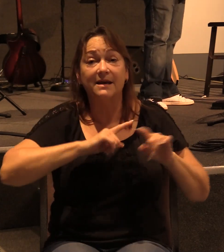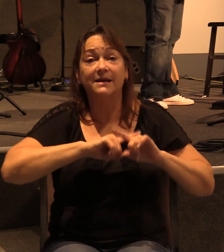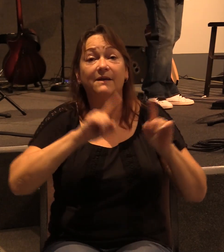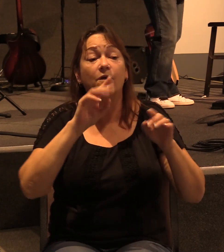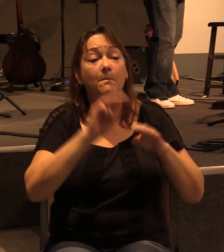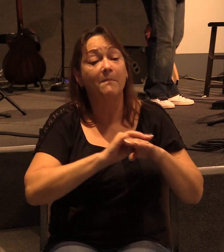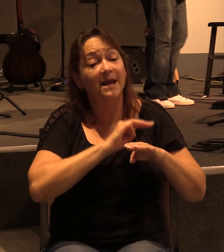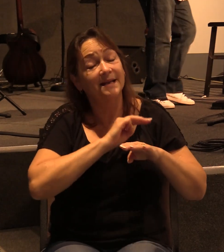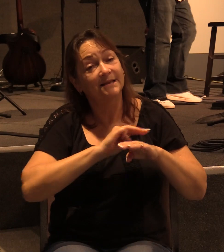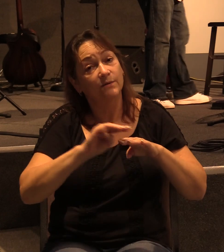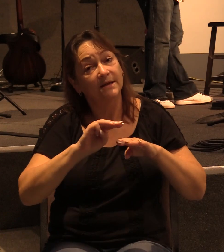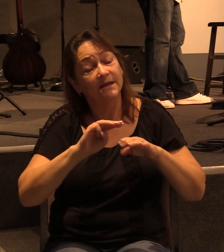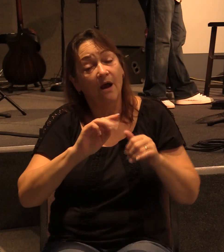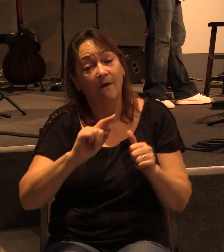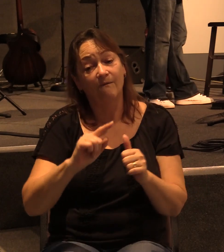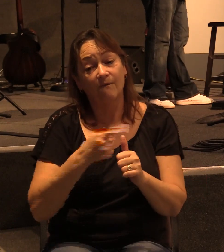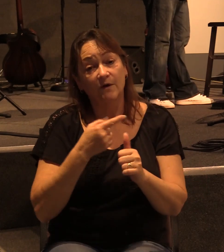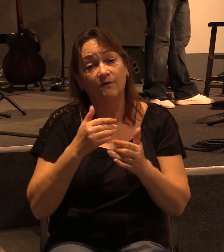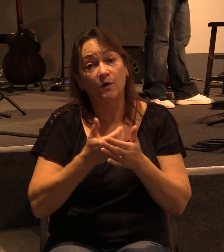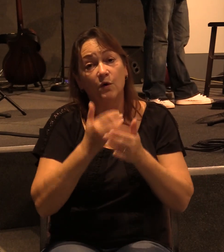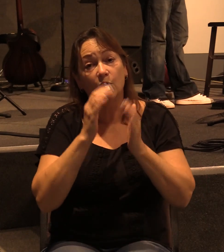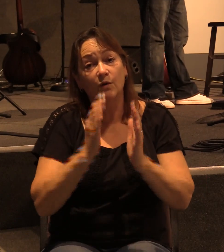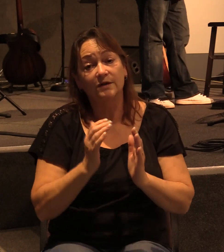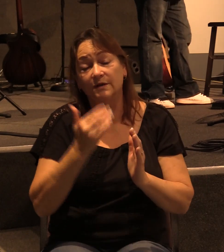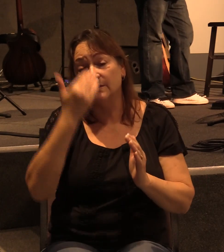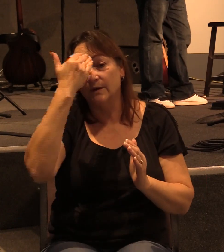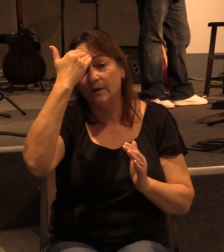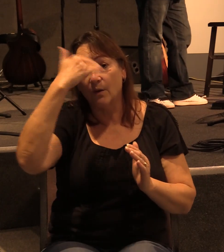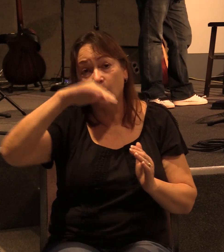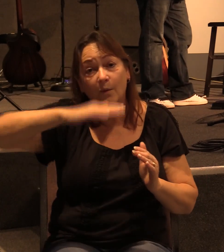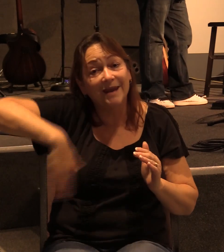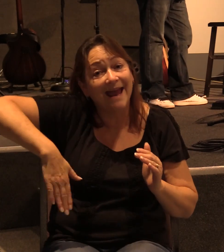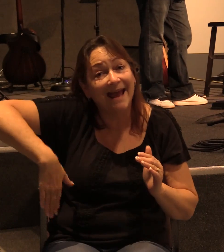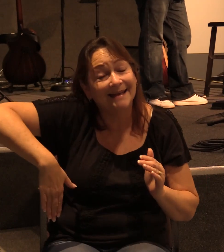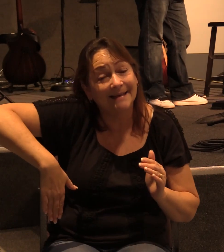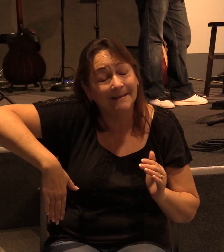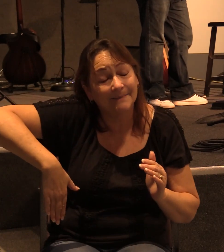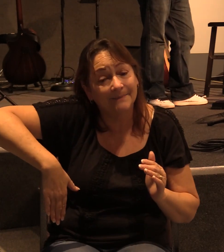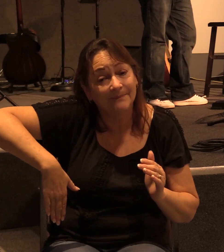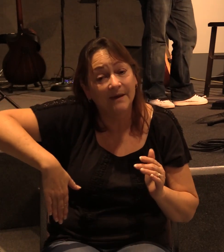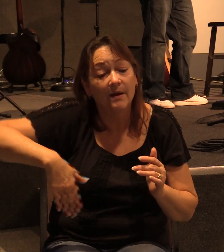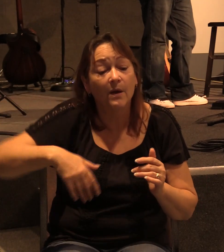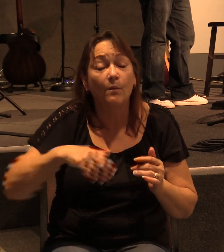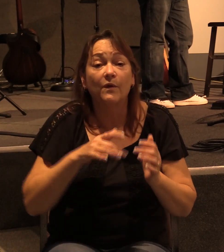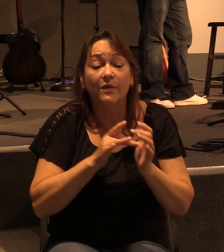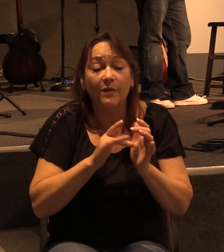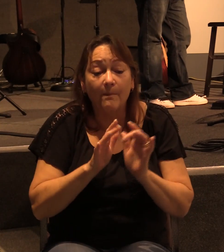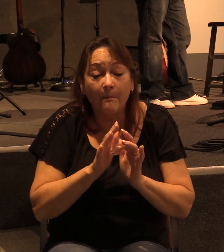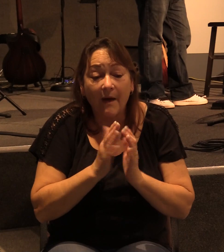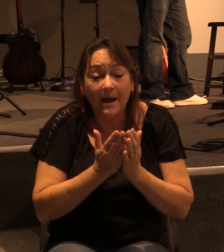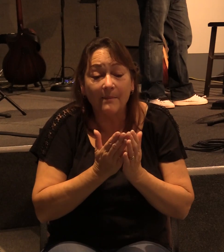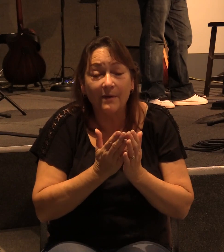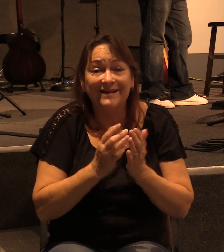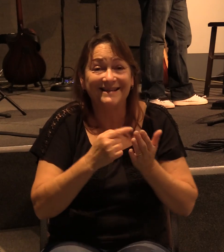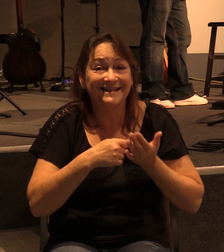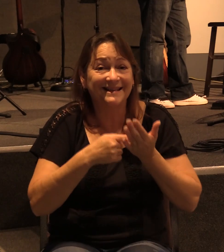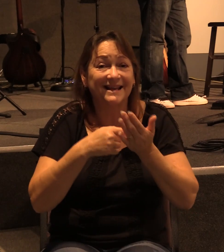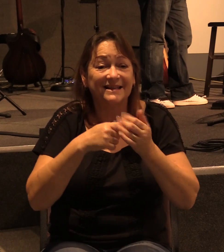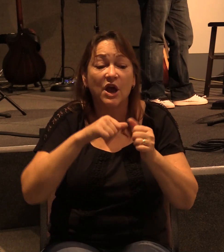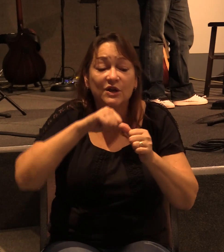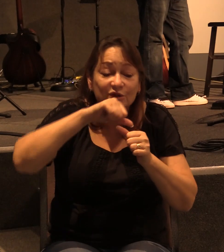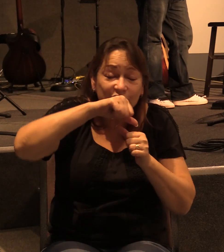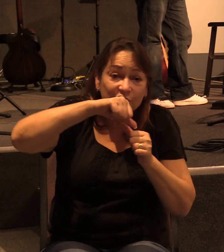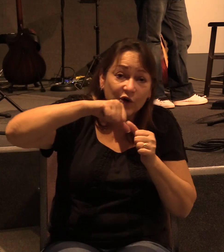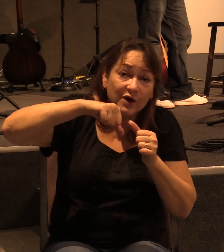First off for any new Christians who don't know yet when the Bible speaks of circumcised or the